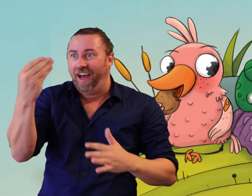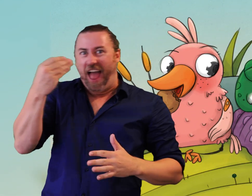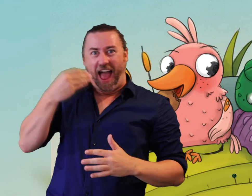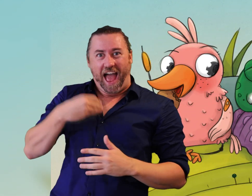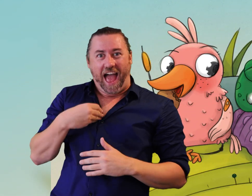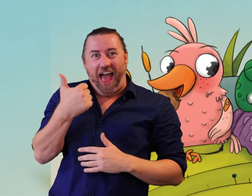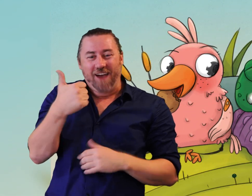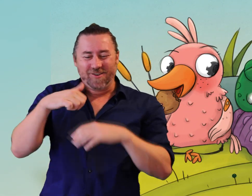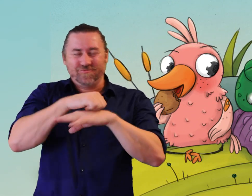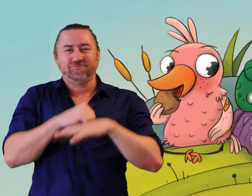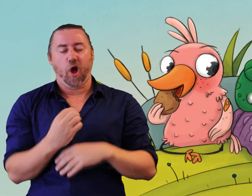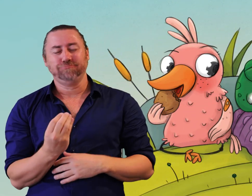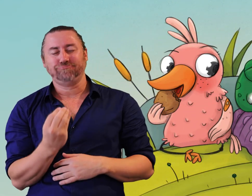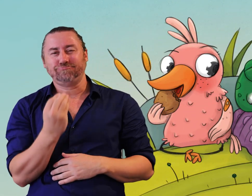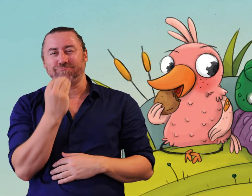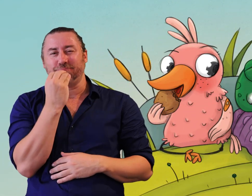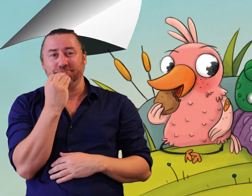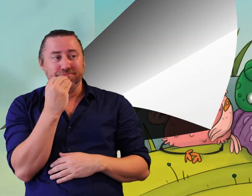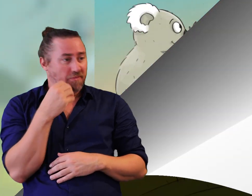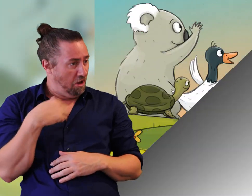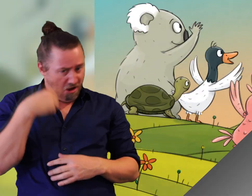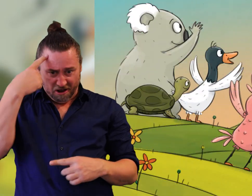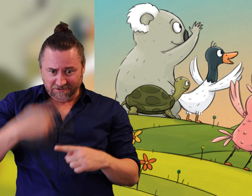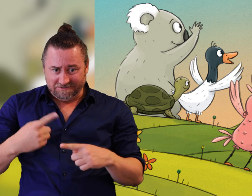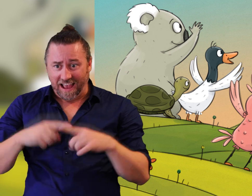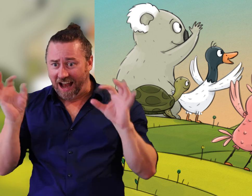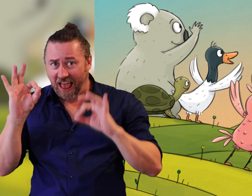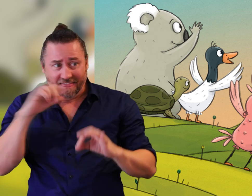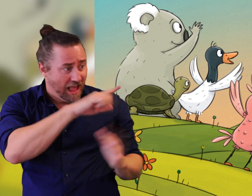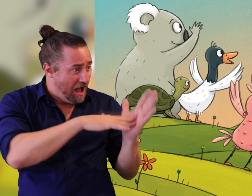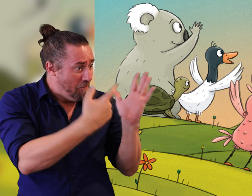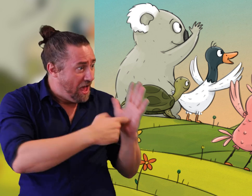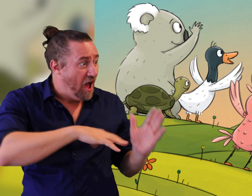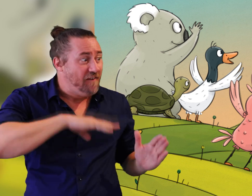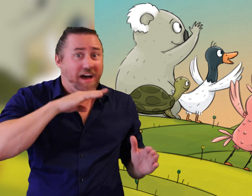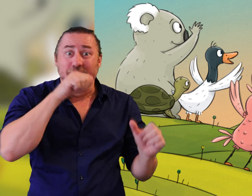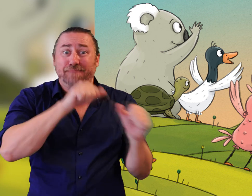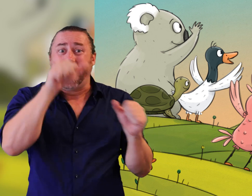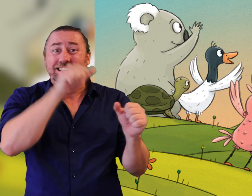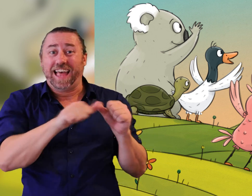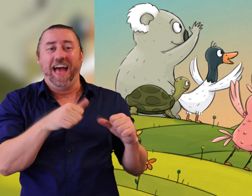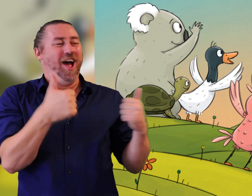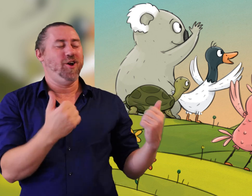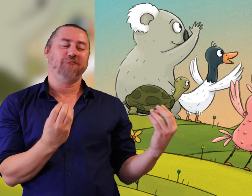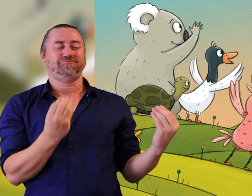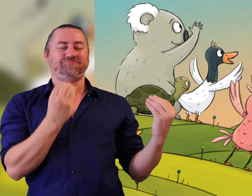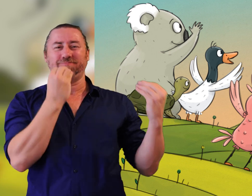Birdie a treat. Birdie didn't get sick and soon Mr Frog felt better. And so did everyone